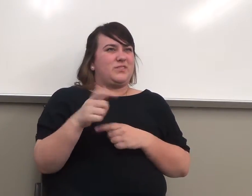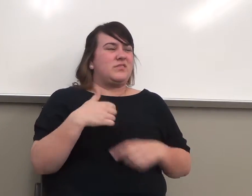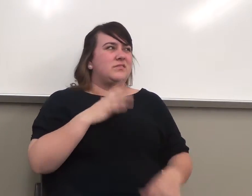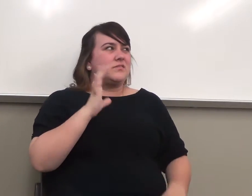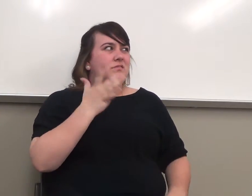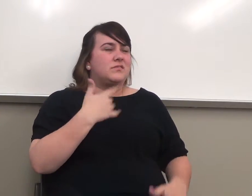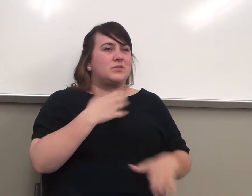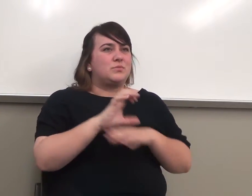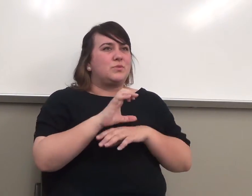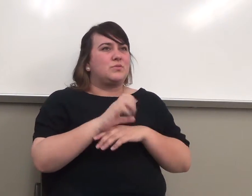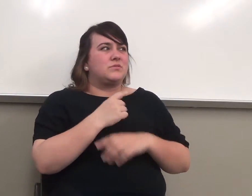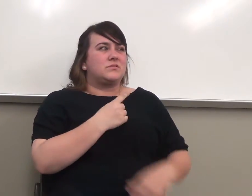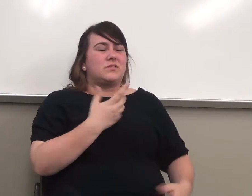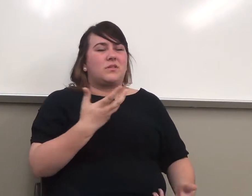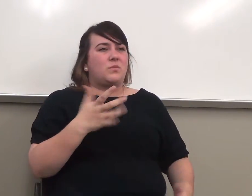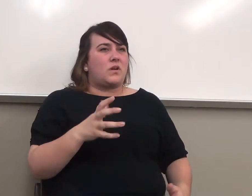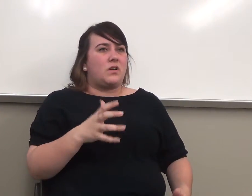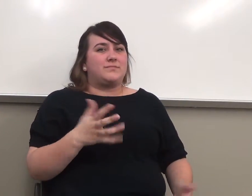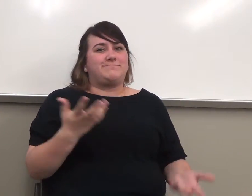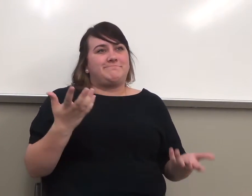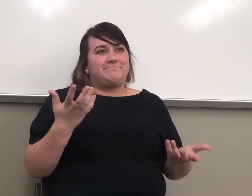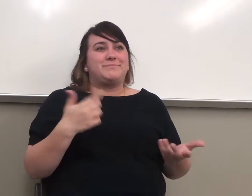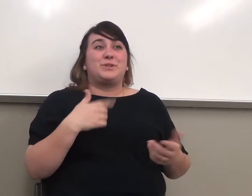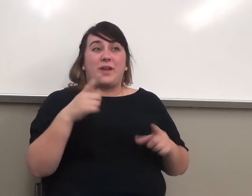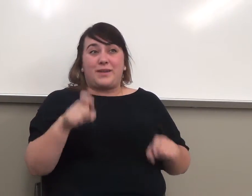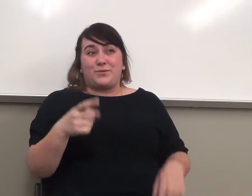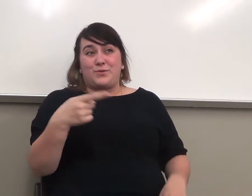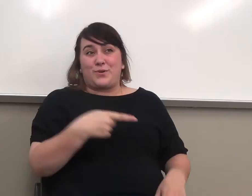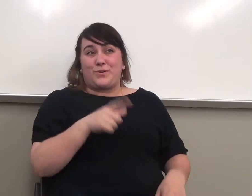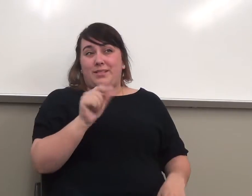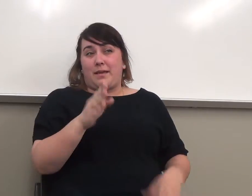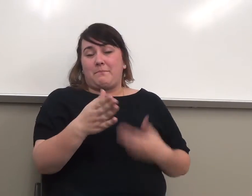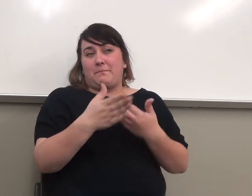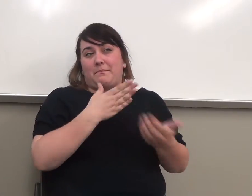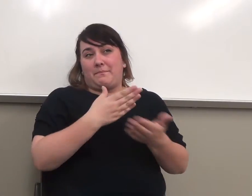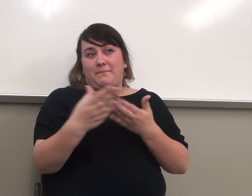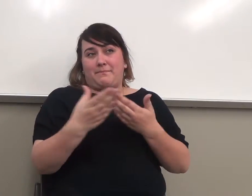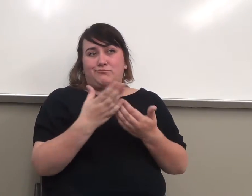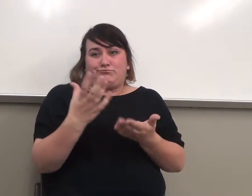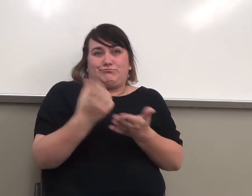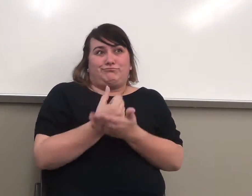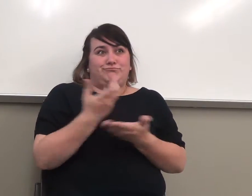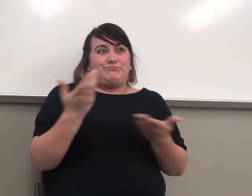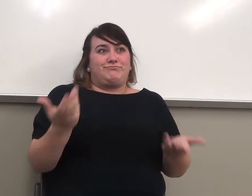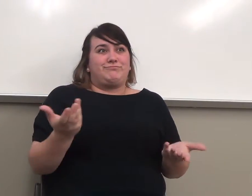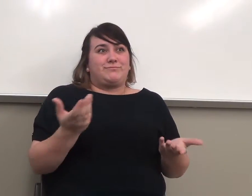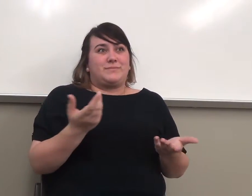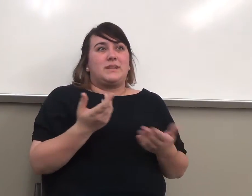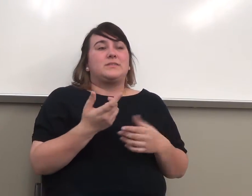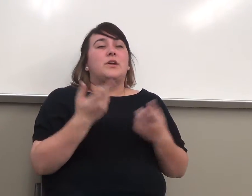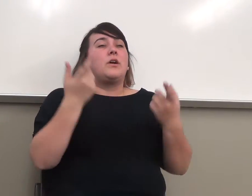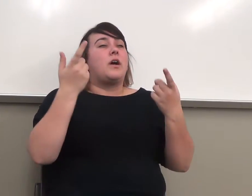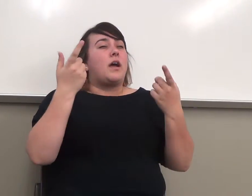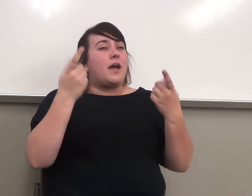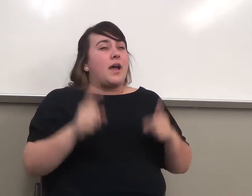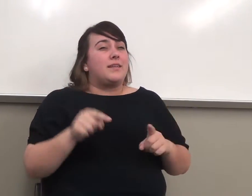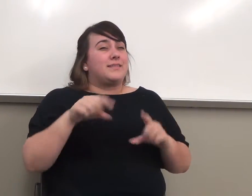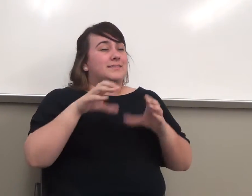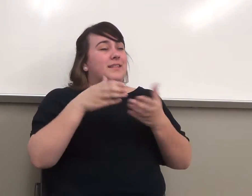down there. You're going to have to go down there for the lab anyway. And what very often happens in this class is